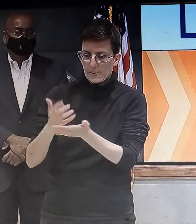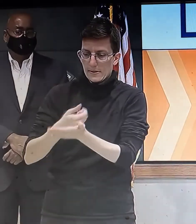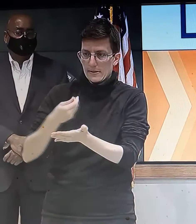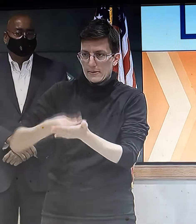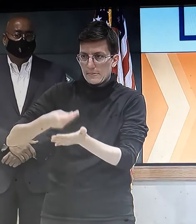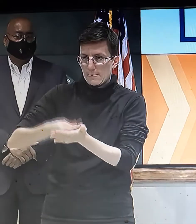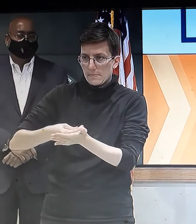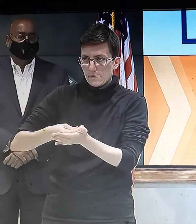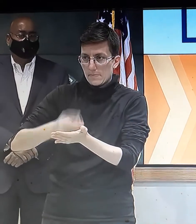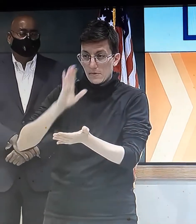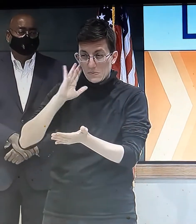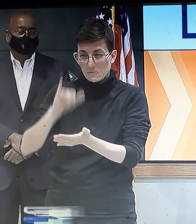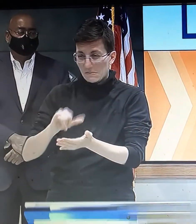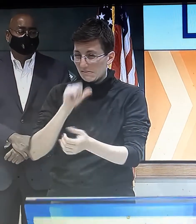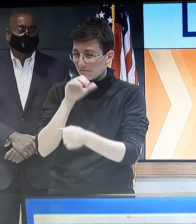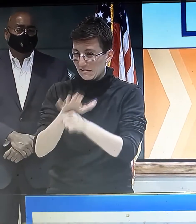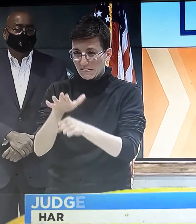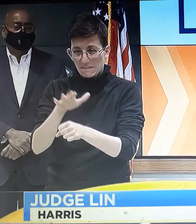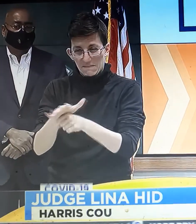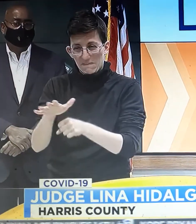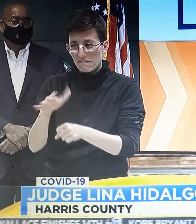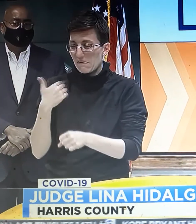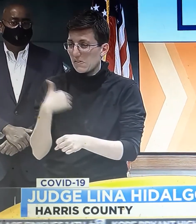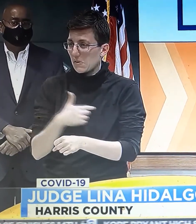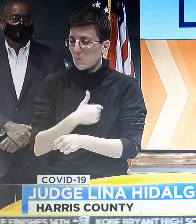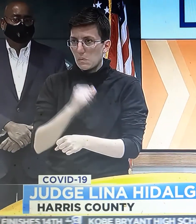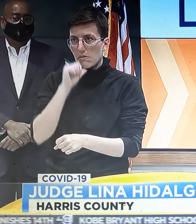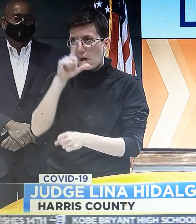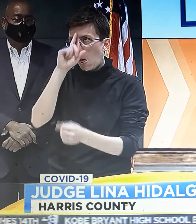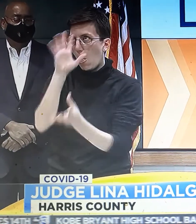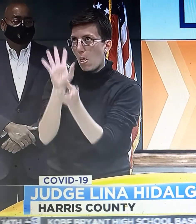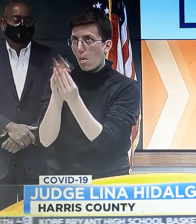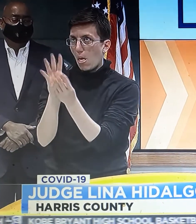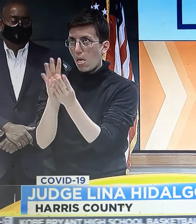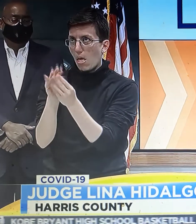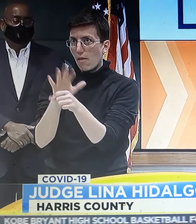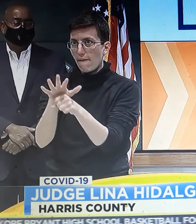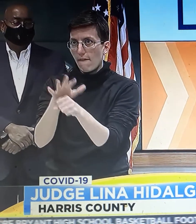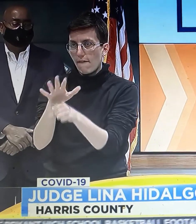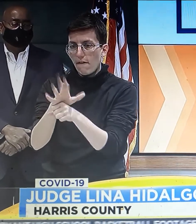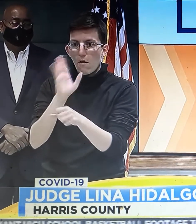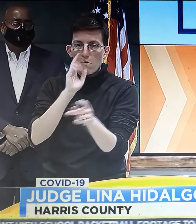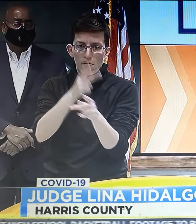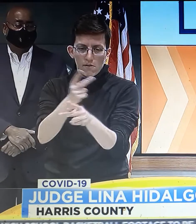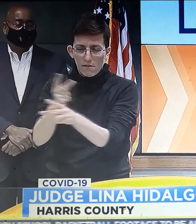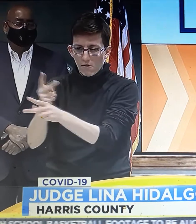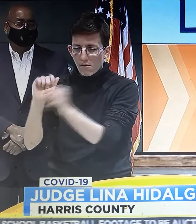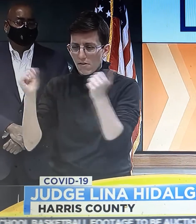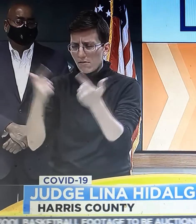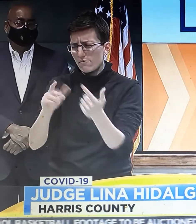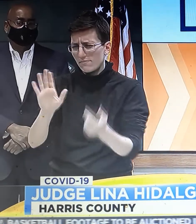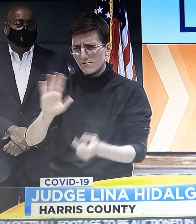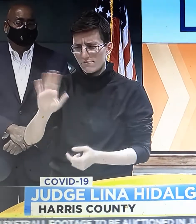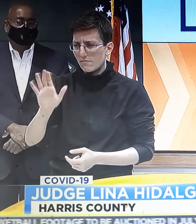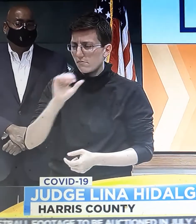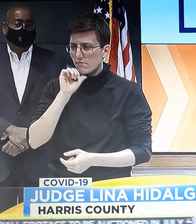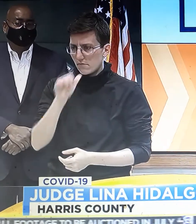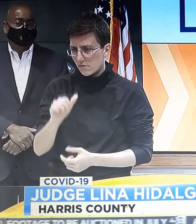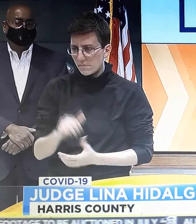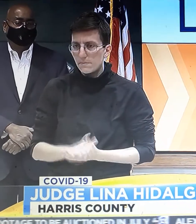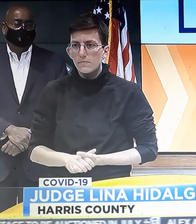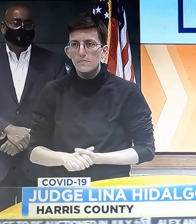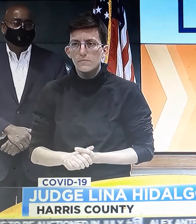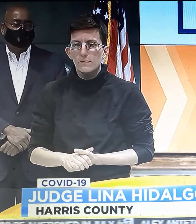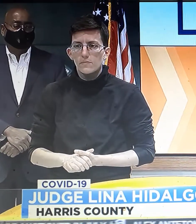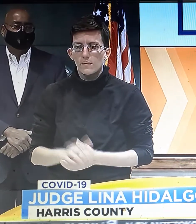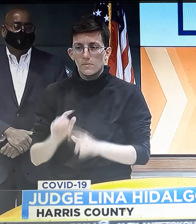know it's not enough, and we're not going to pretend like it is enough to take care of all the folks that have been hard hit. But we're